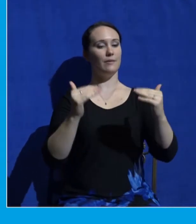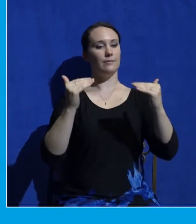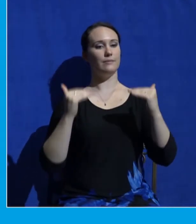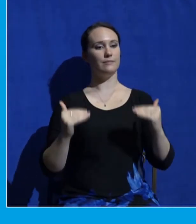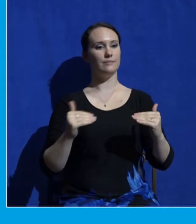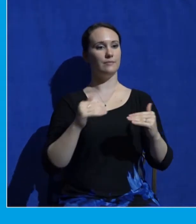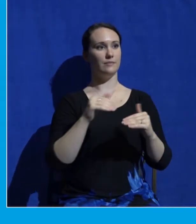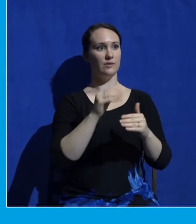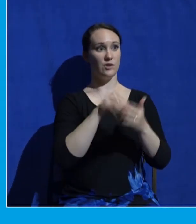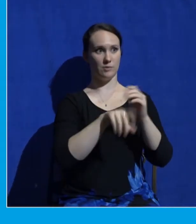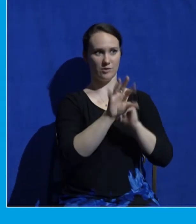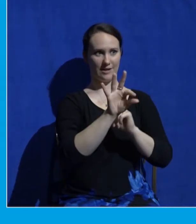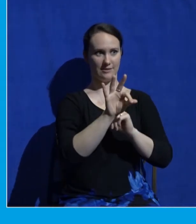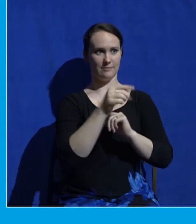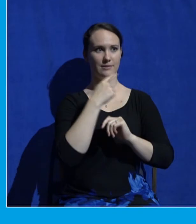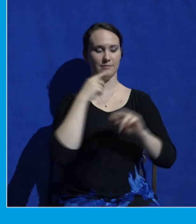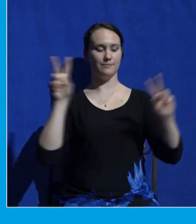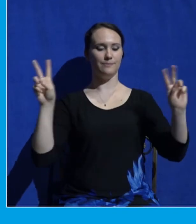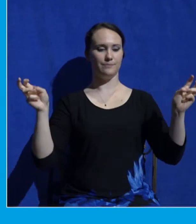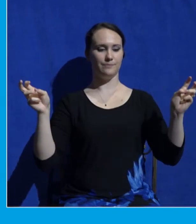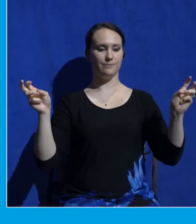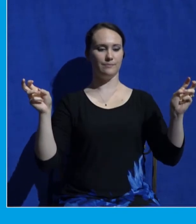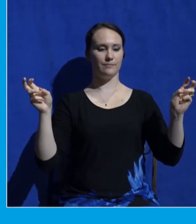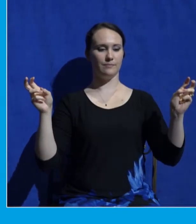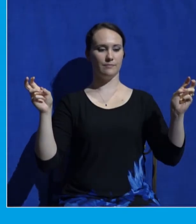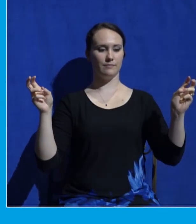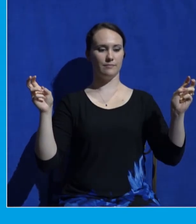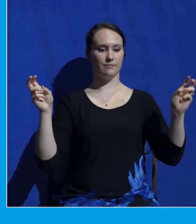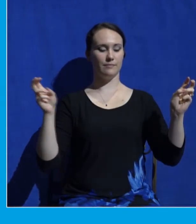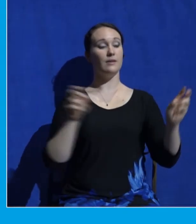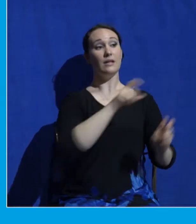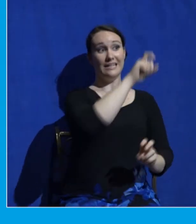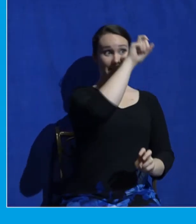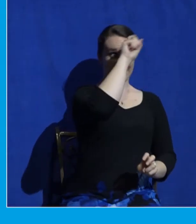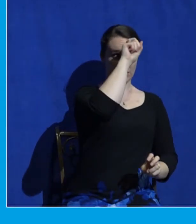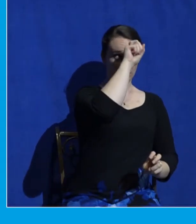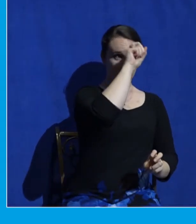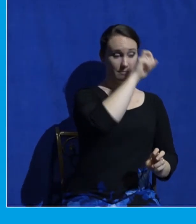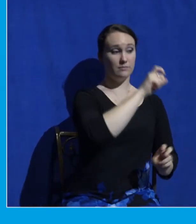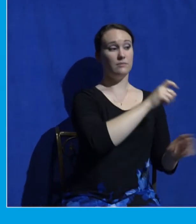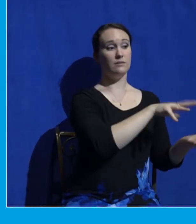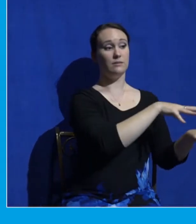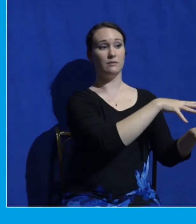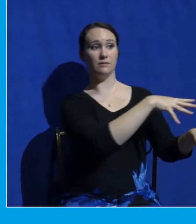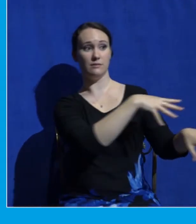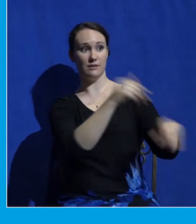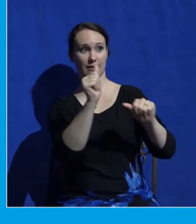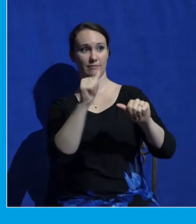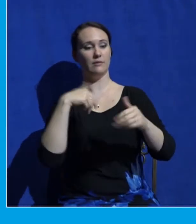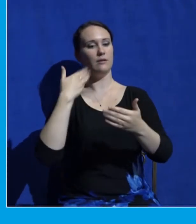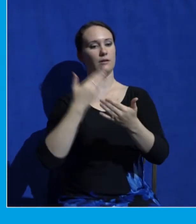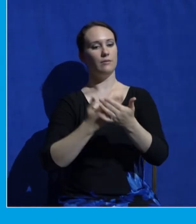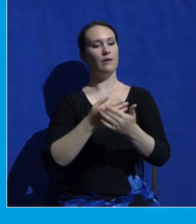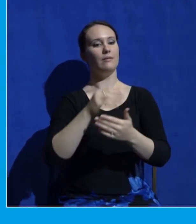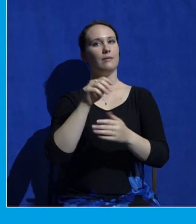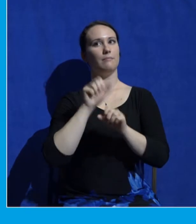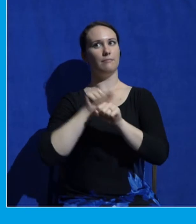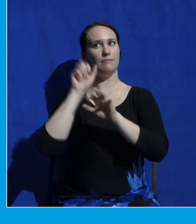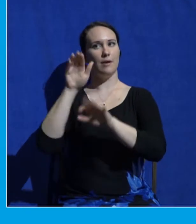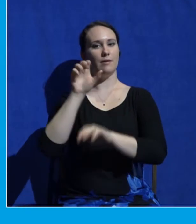new moon, after the people of Israel had gone out of the land of Egypt, on that day they came into the wilderness of Sinai. They set out from Rephidim, came into the wilderness of